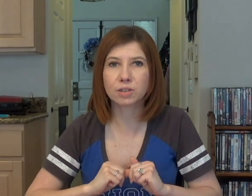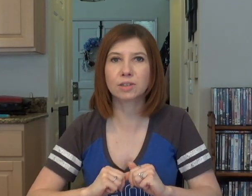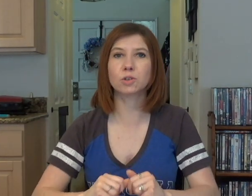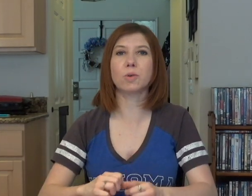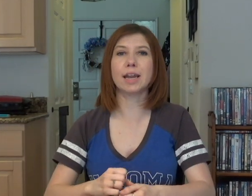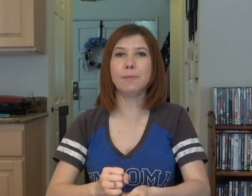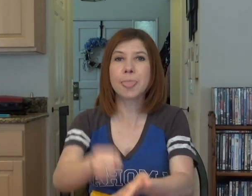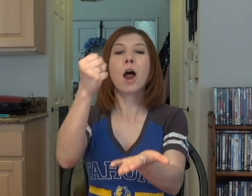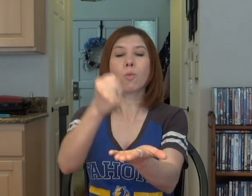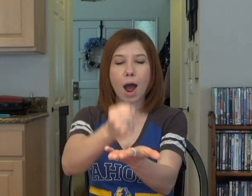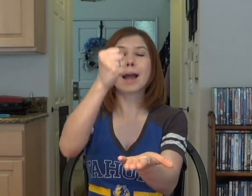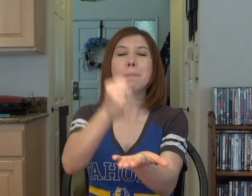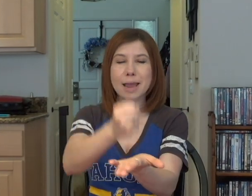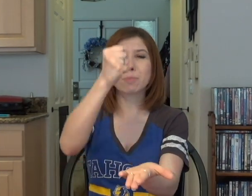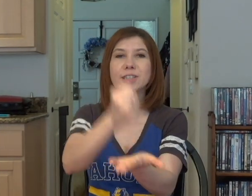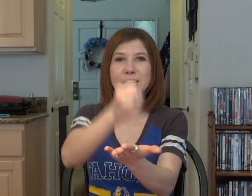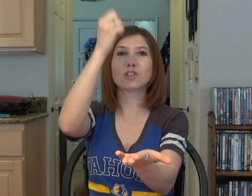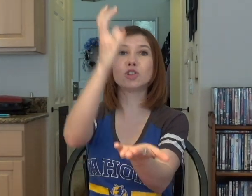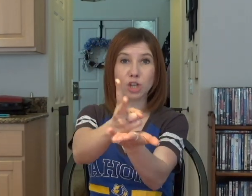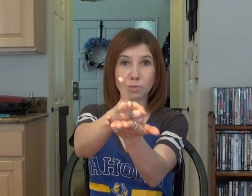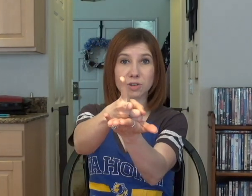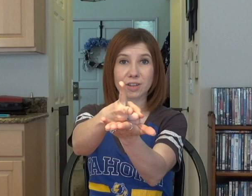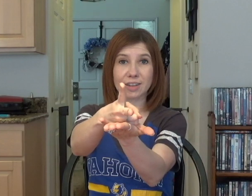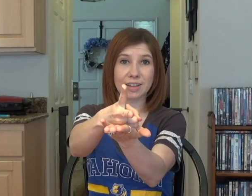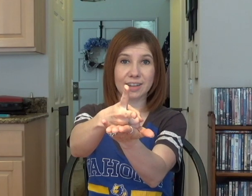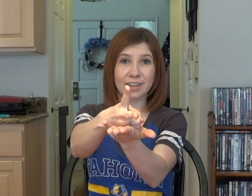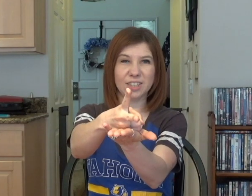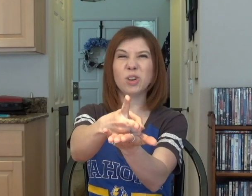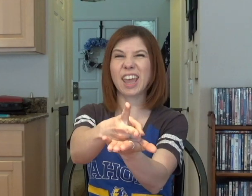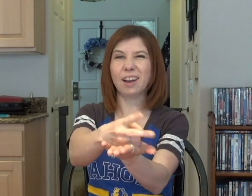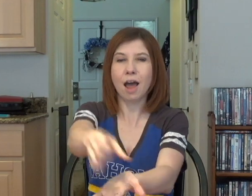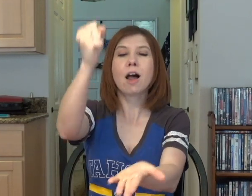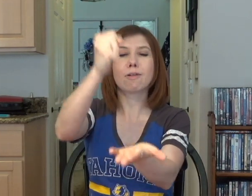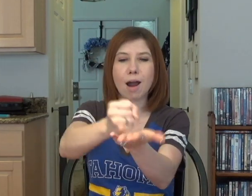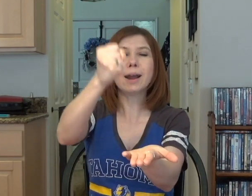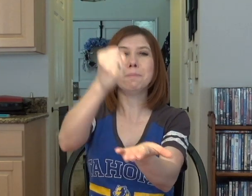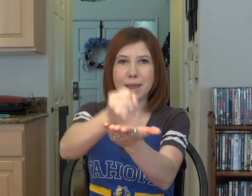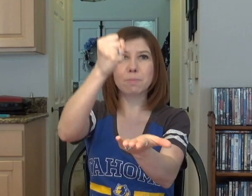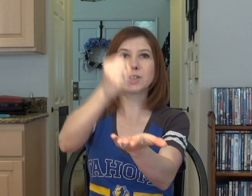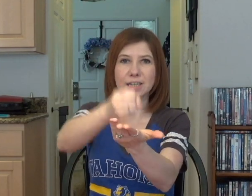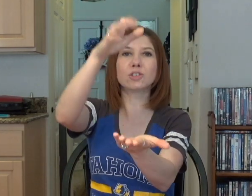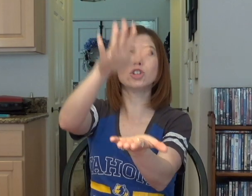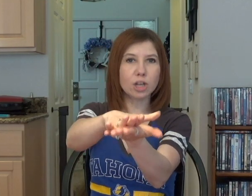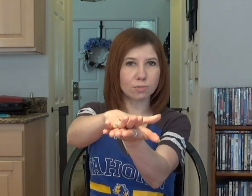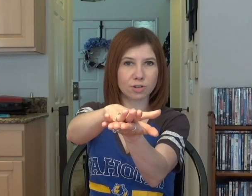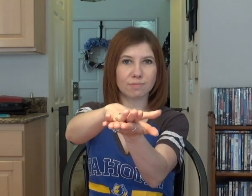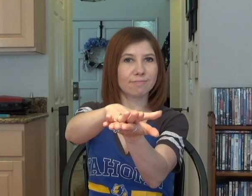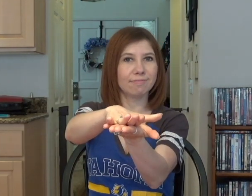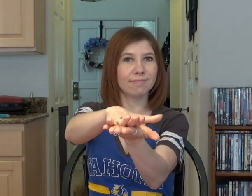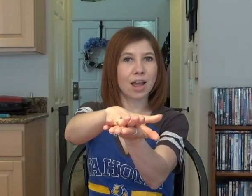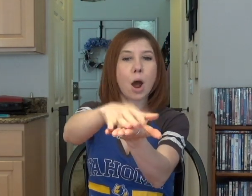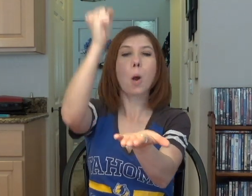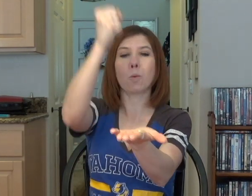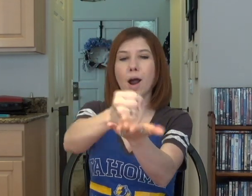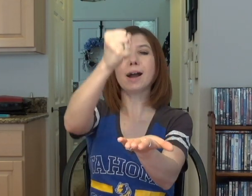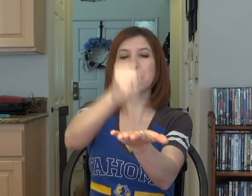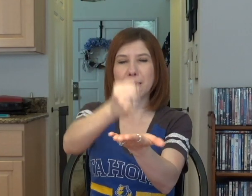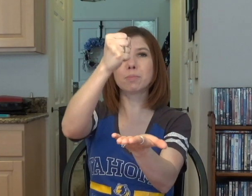Scissors. Ready? Rock, paper, scissors, shoot. Do it again. Rock, paper, scissors, shoot. Rock, paper,